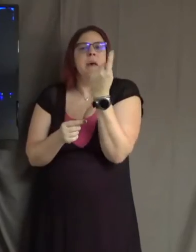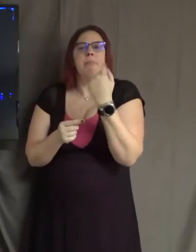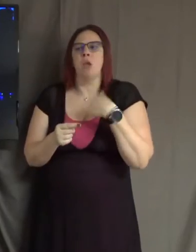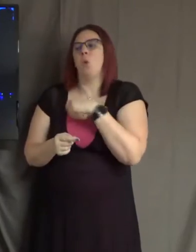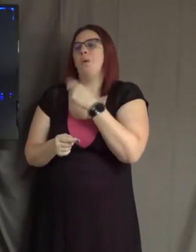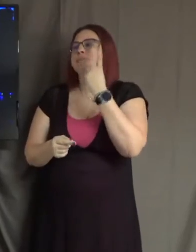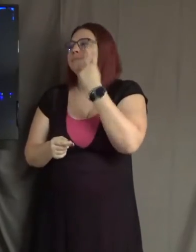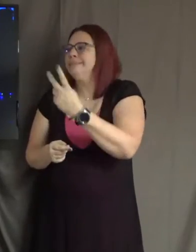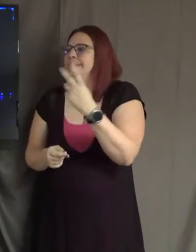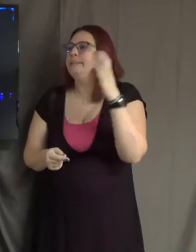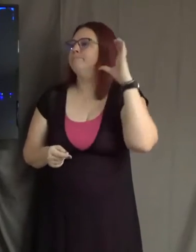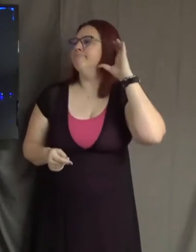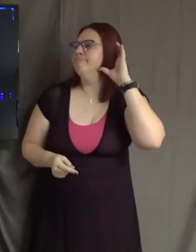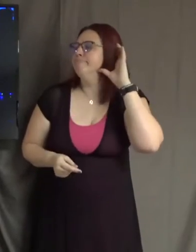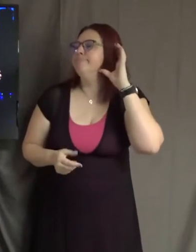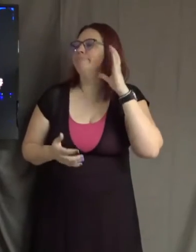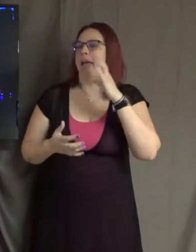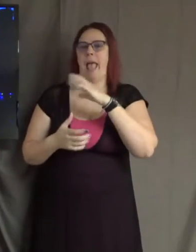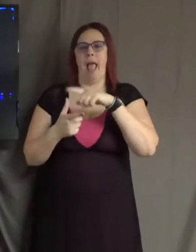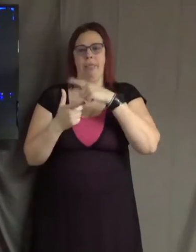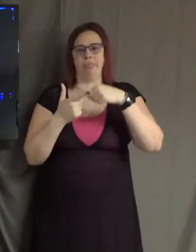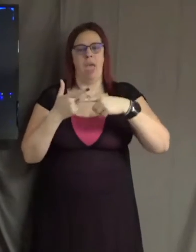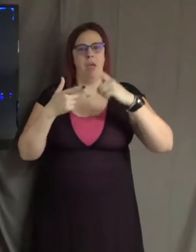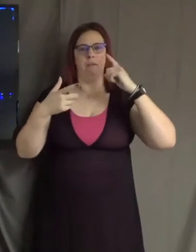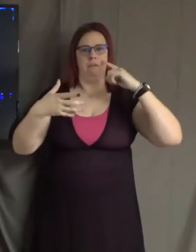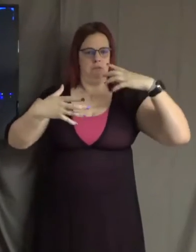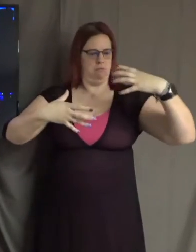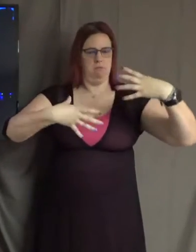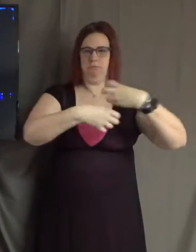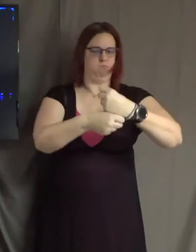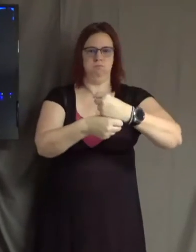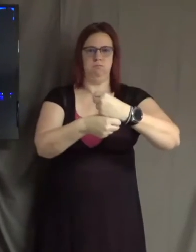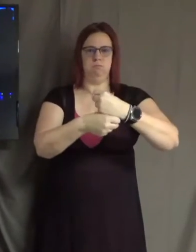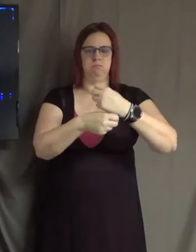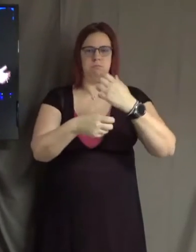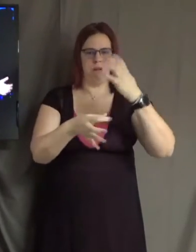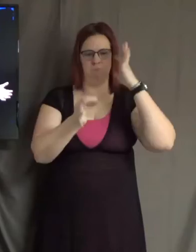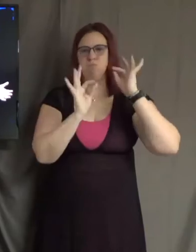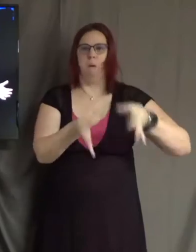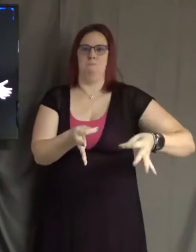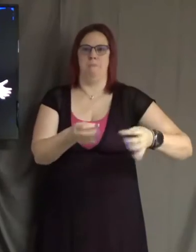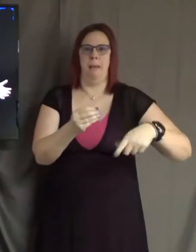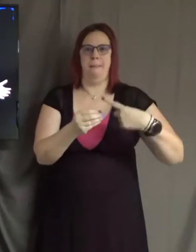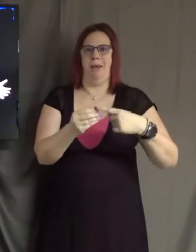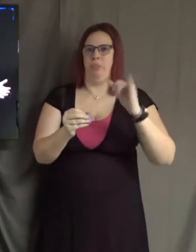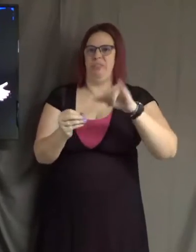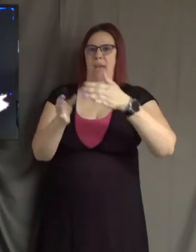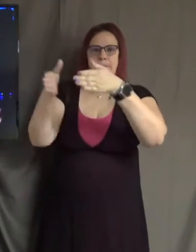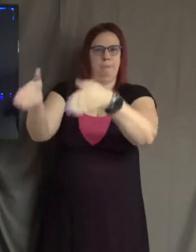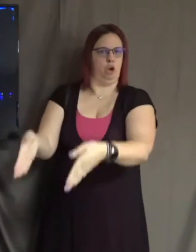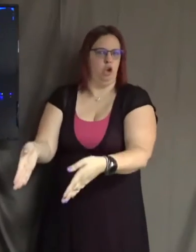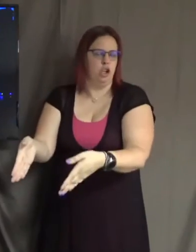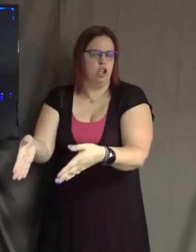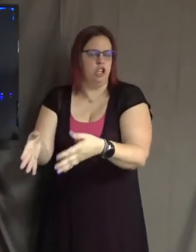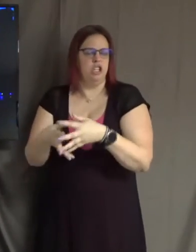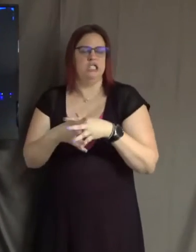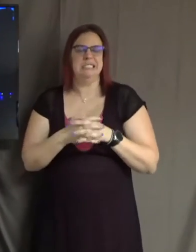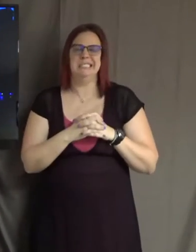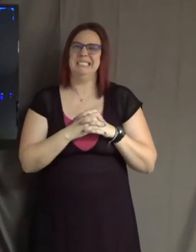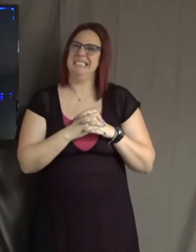whole bunch of conclusions are drawn or made about that person. And it's not healthy for us